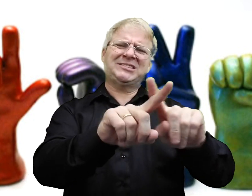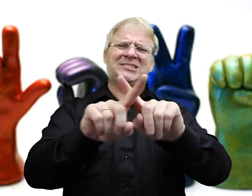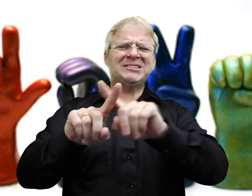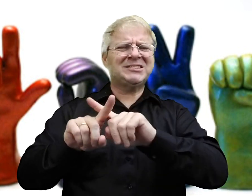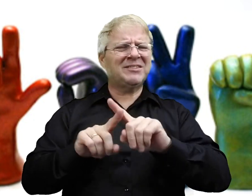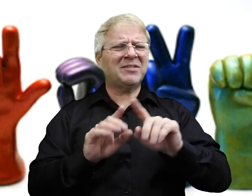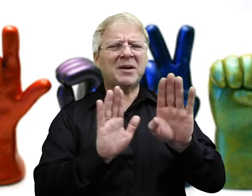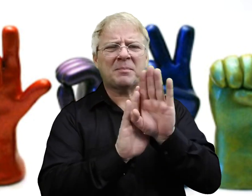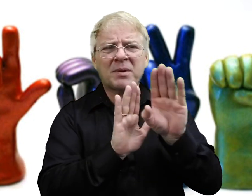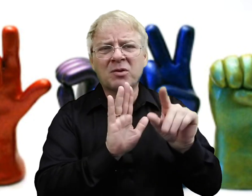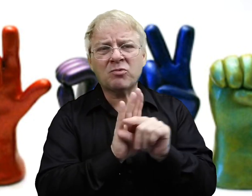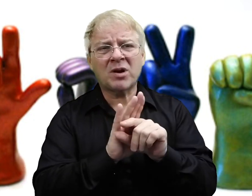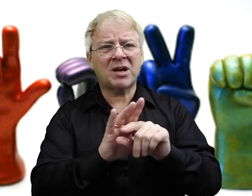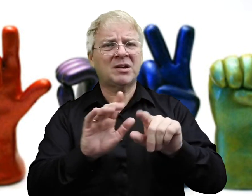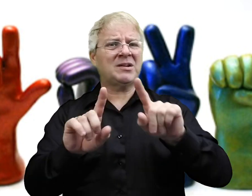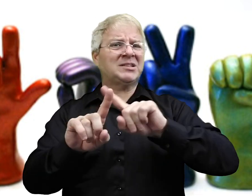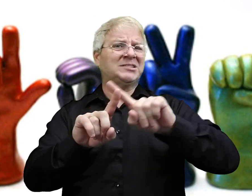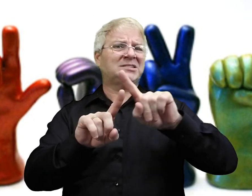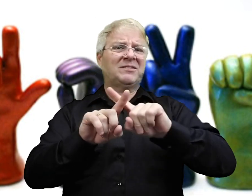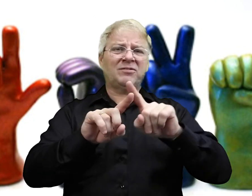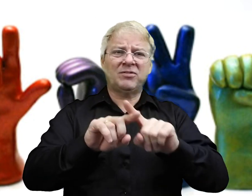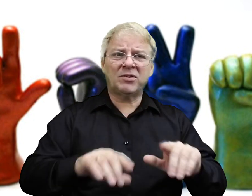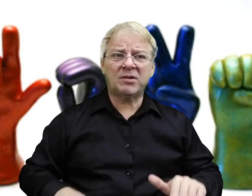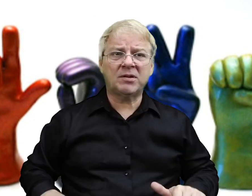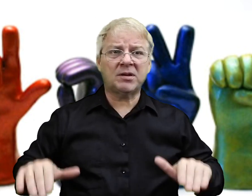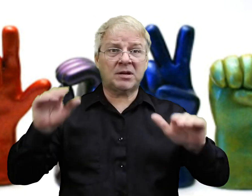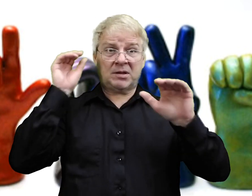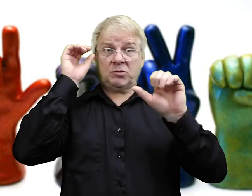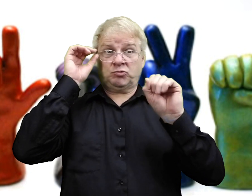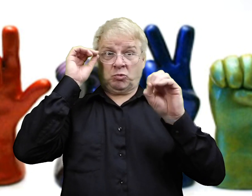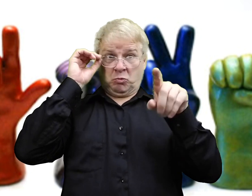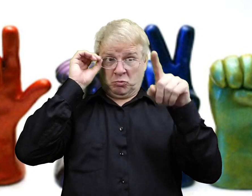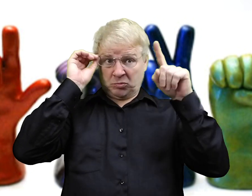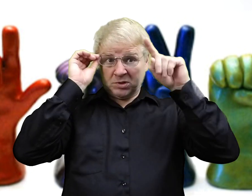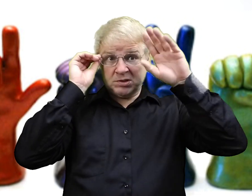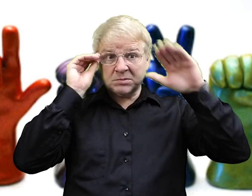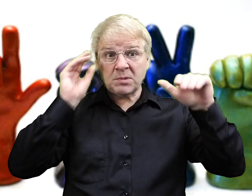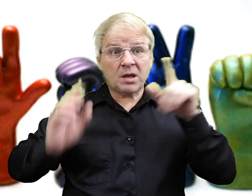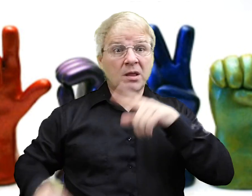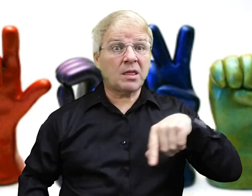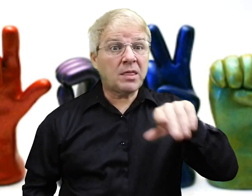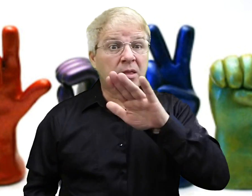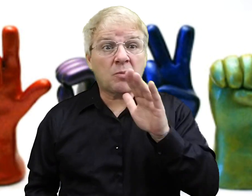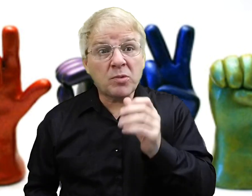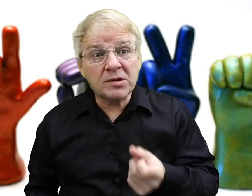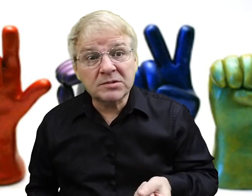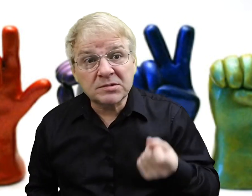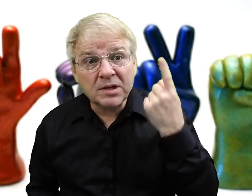So it's different. Different backgrounds for different individuals. Different upbringings. And so if you